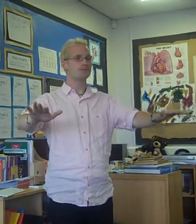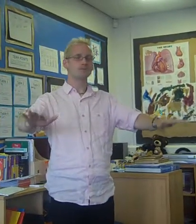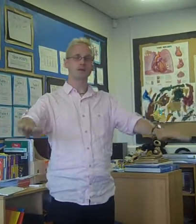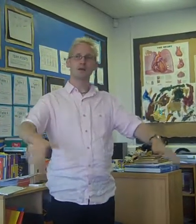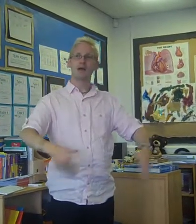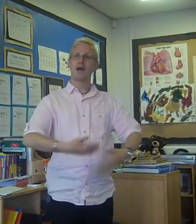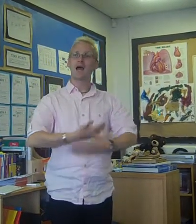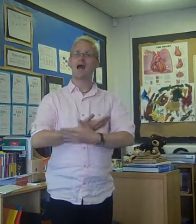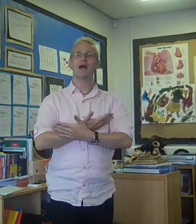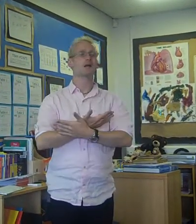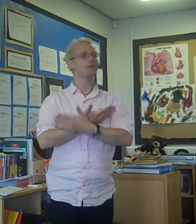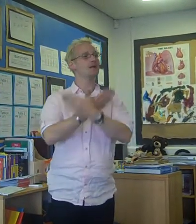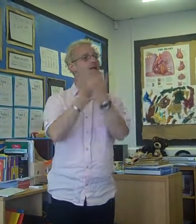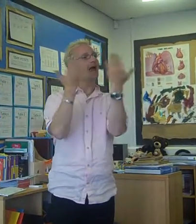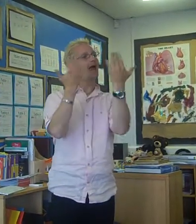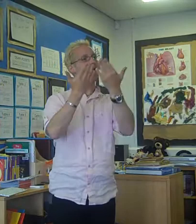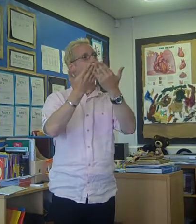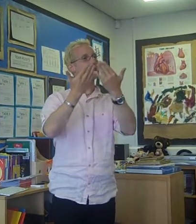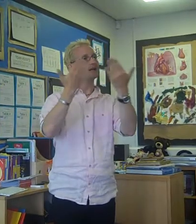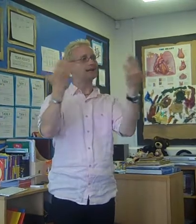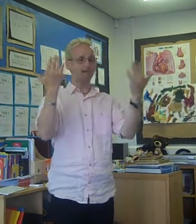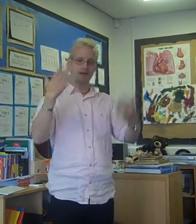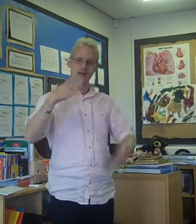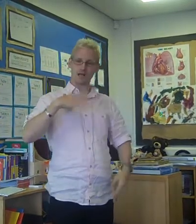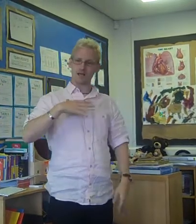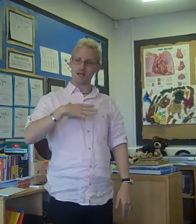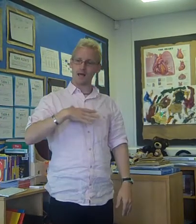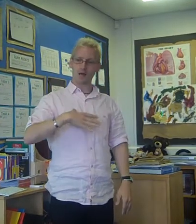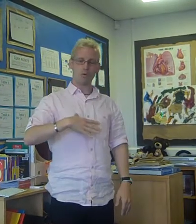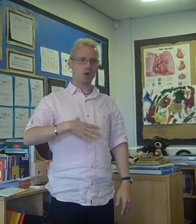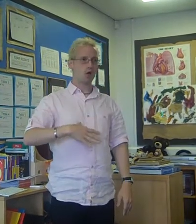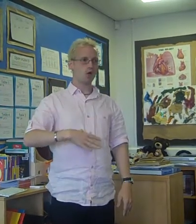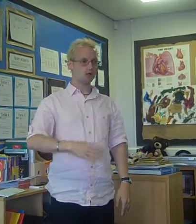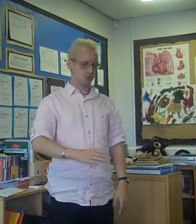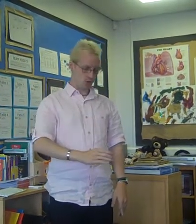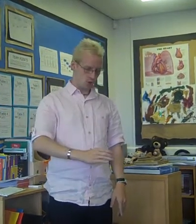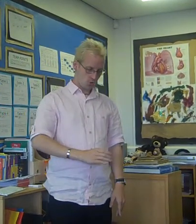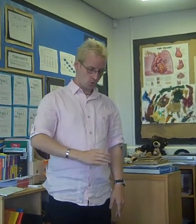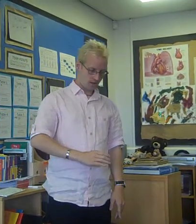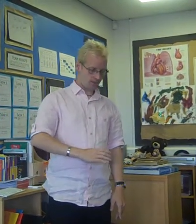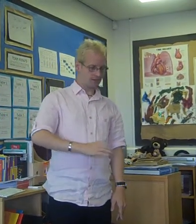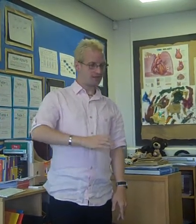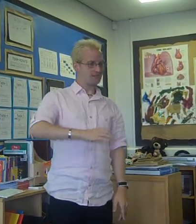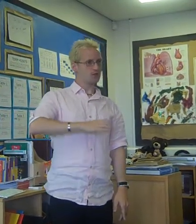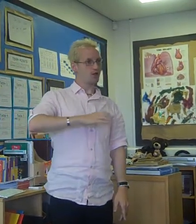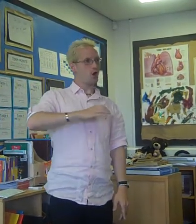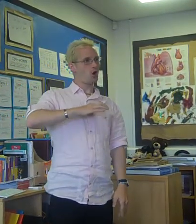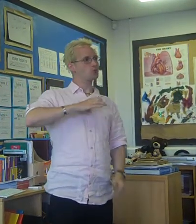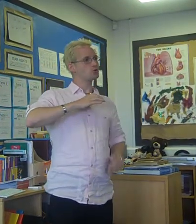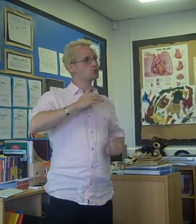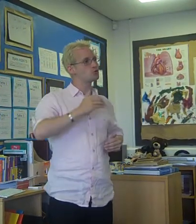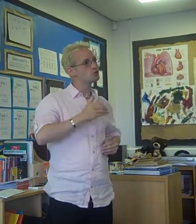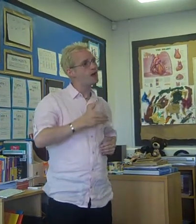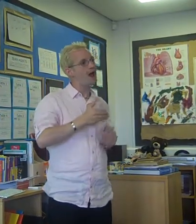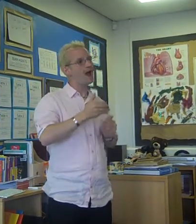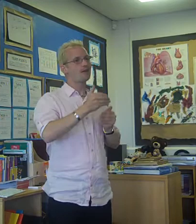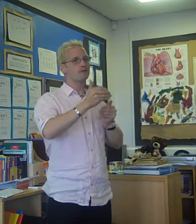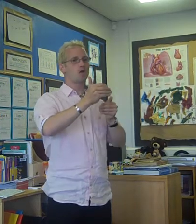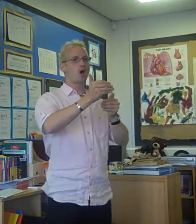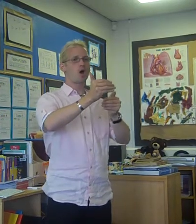I can be anything I want, with this hope to drive me